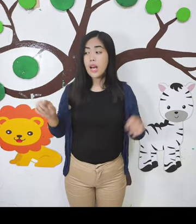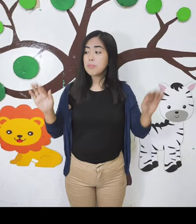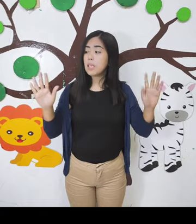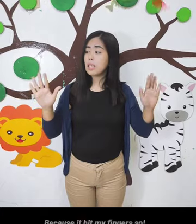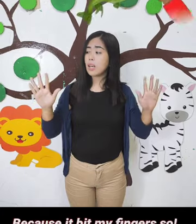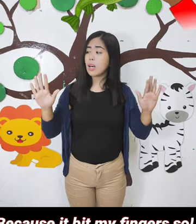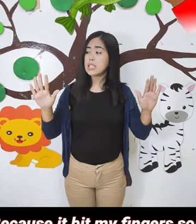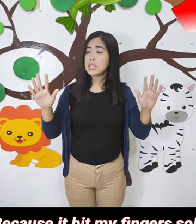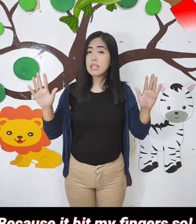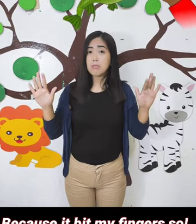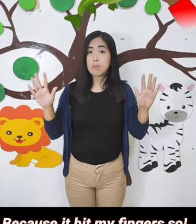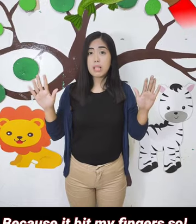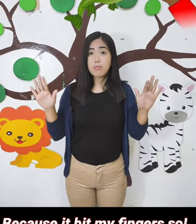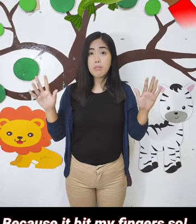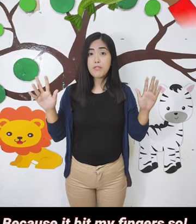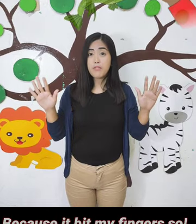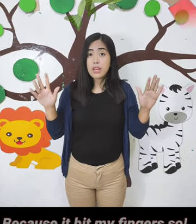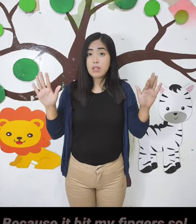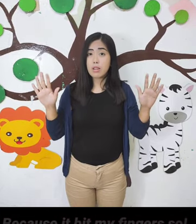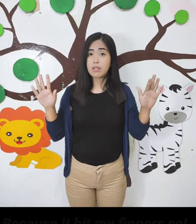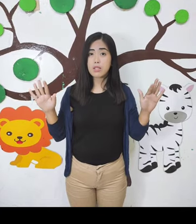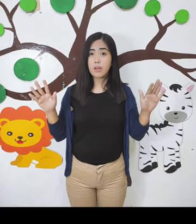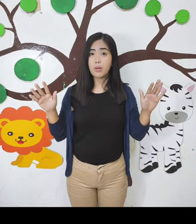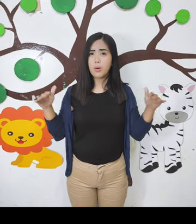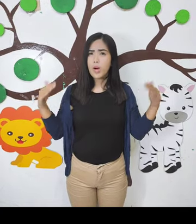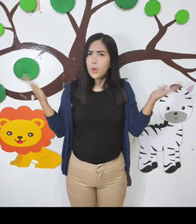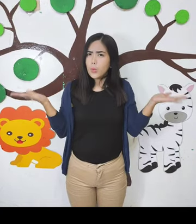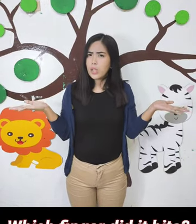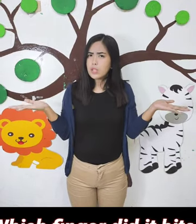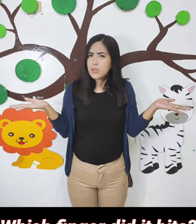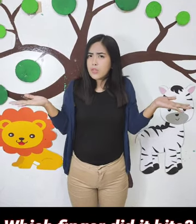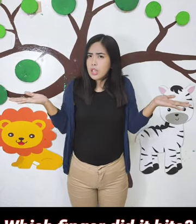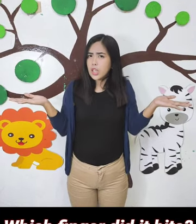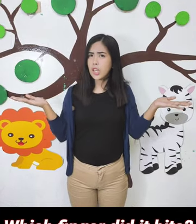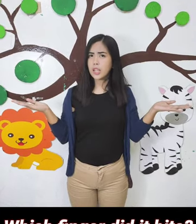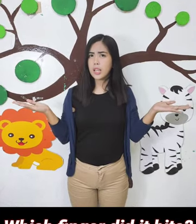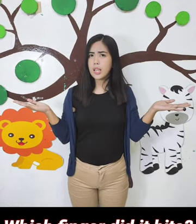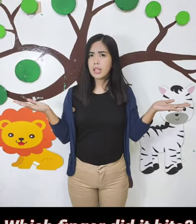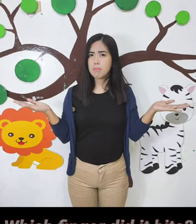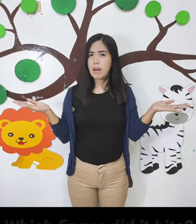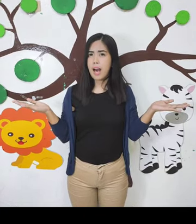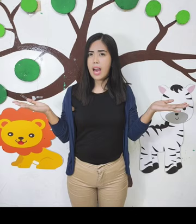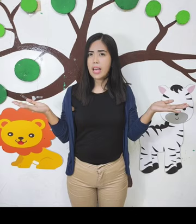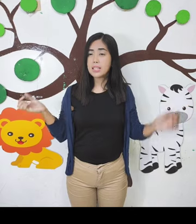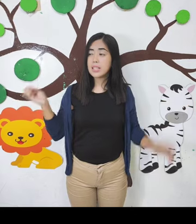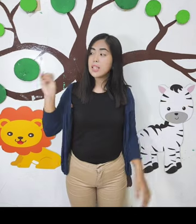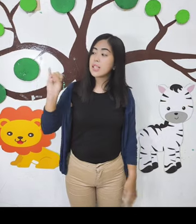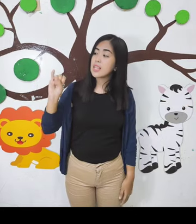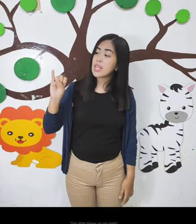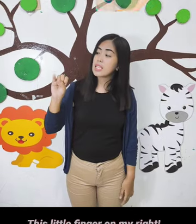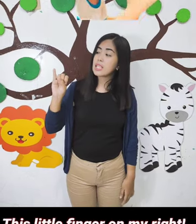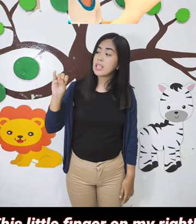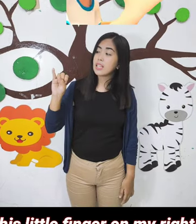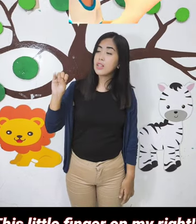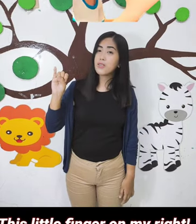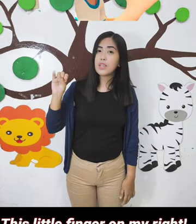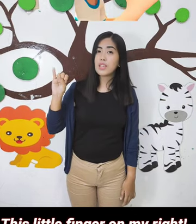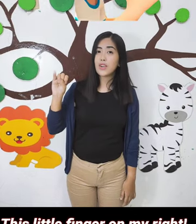Because it bit my finger so. Which finger did it bite? This little finger